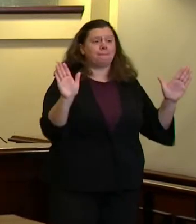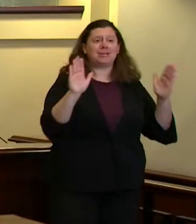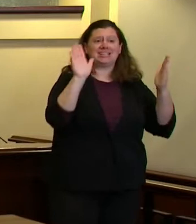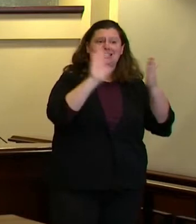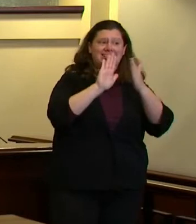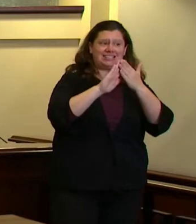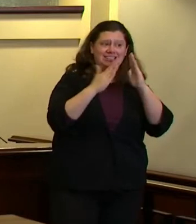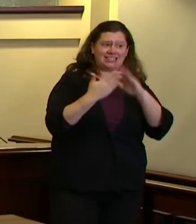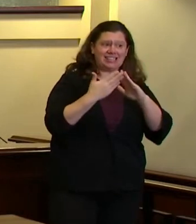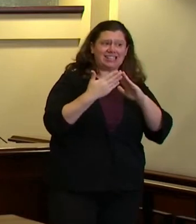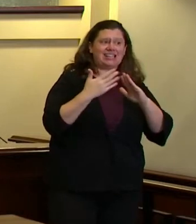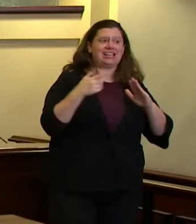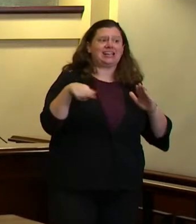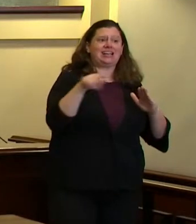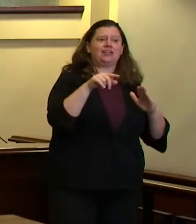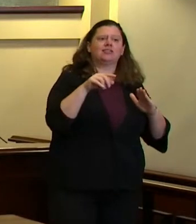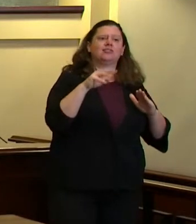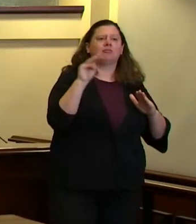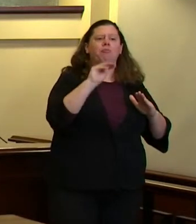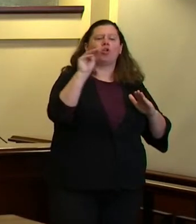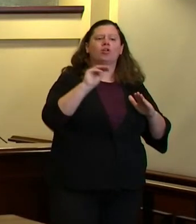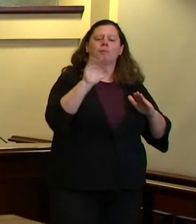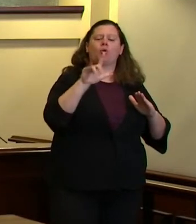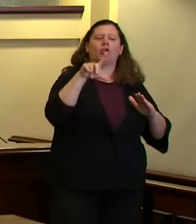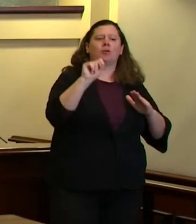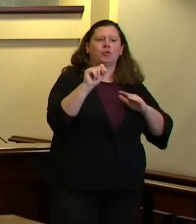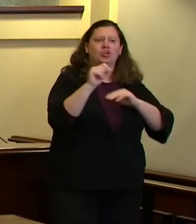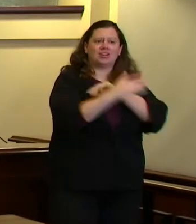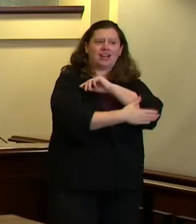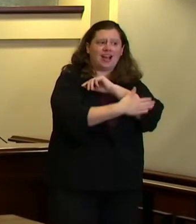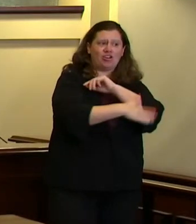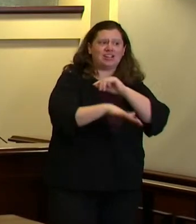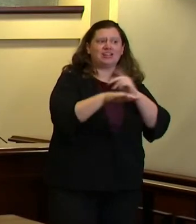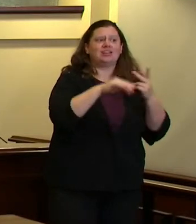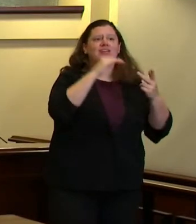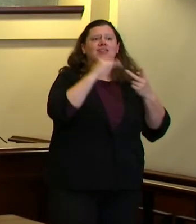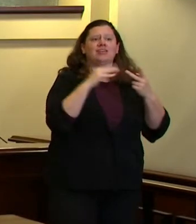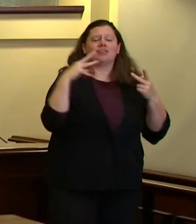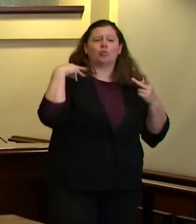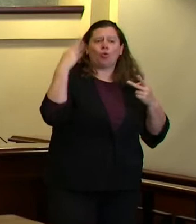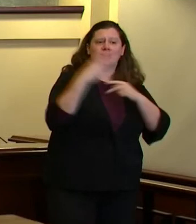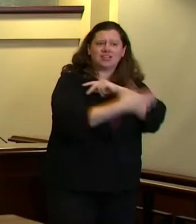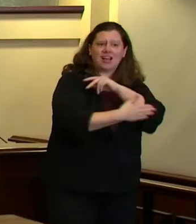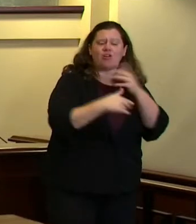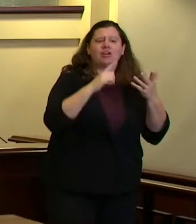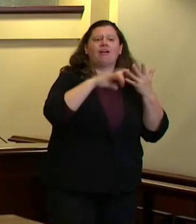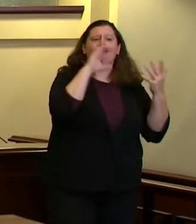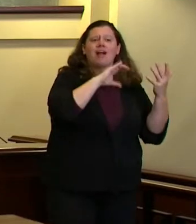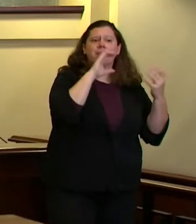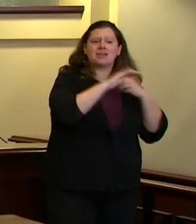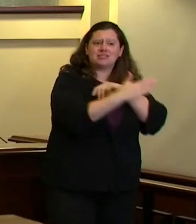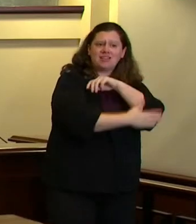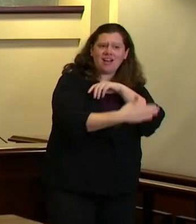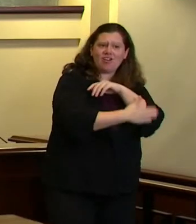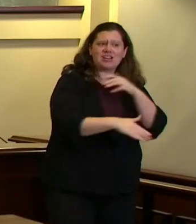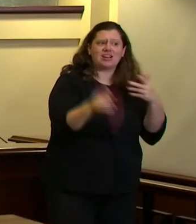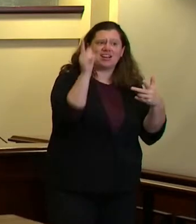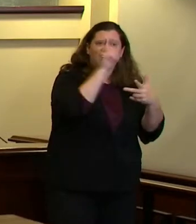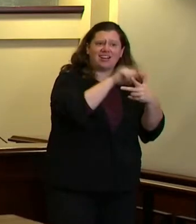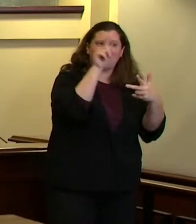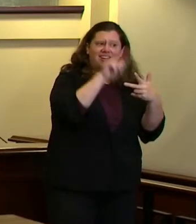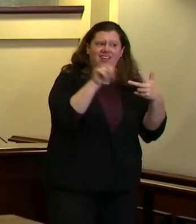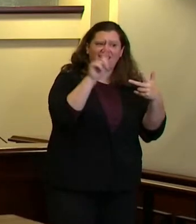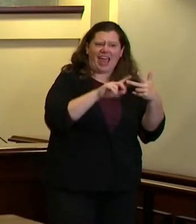the metro regional government potentially washington and clackamas counties what it would it take for us in